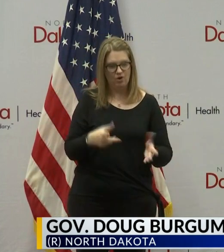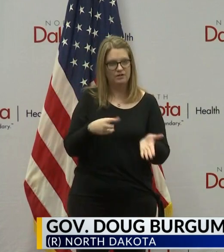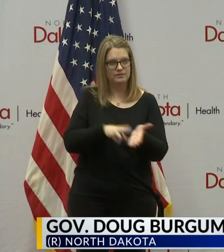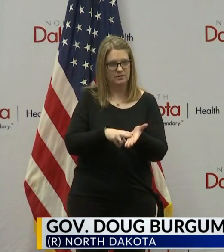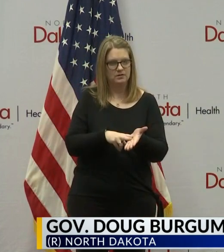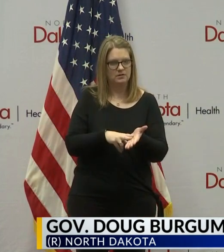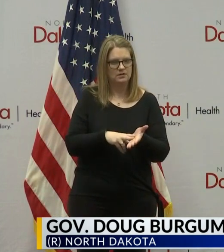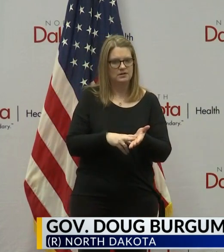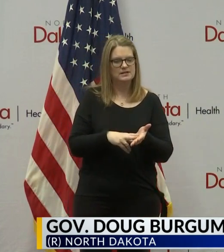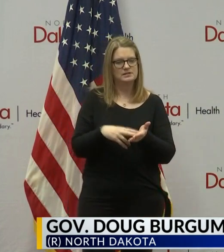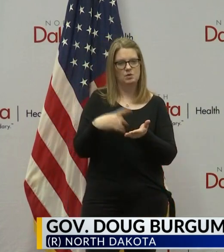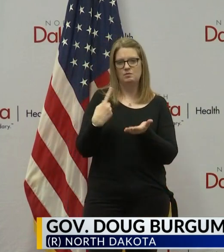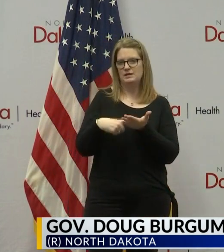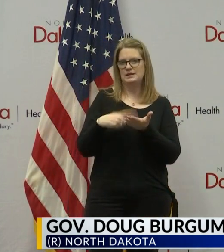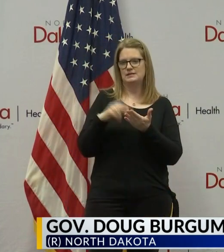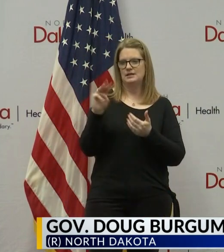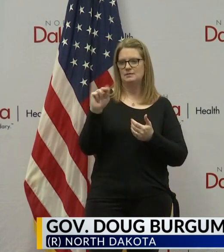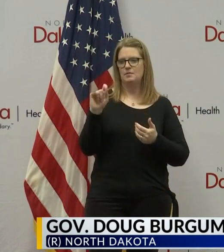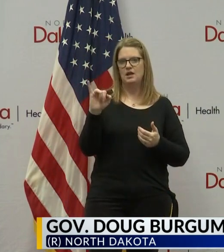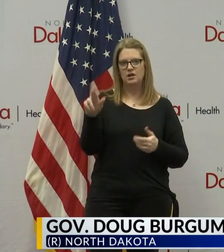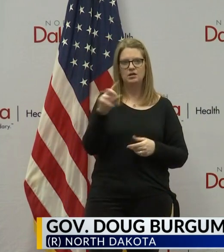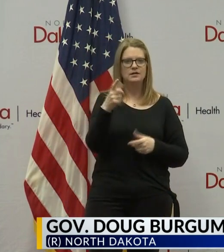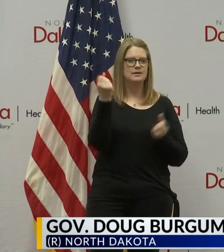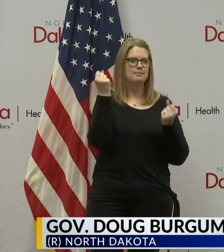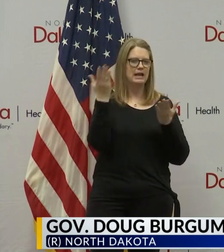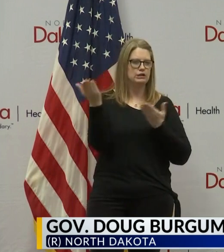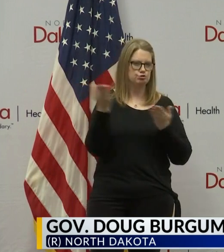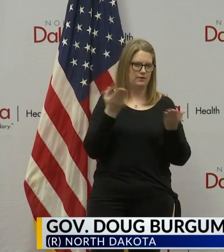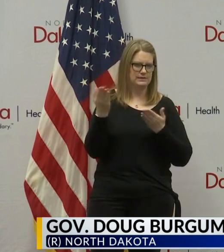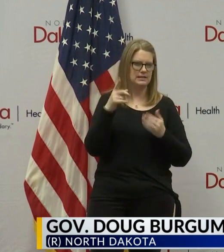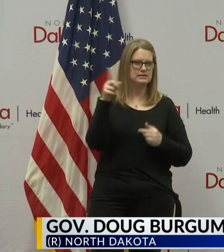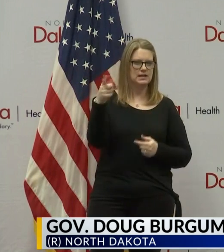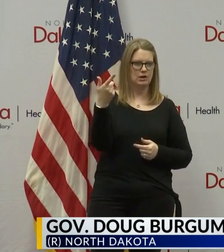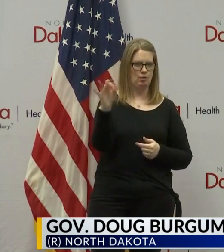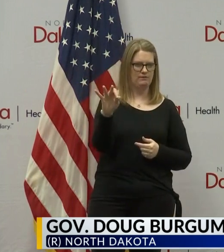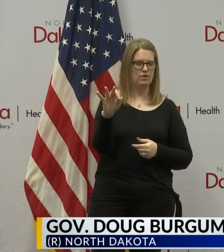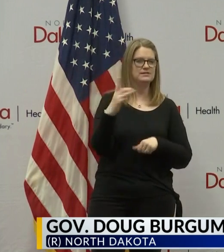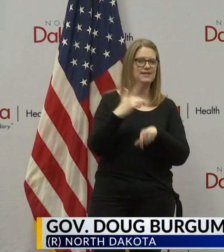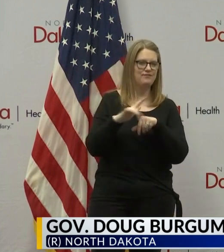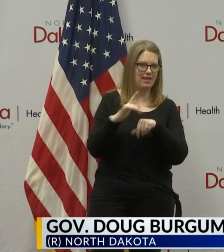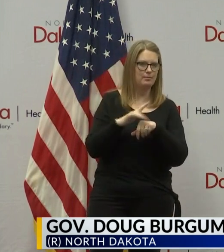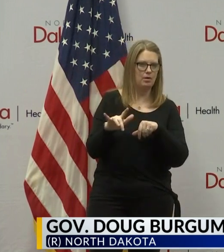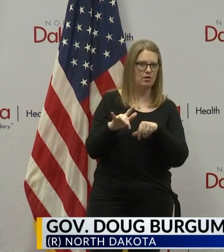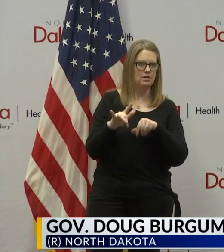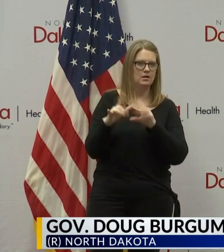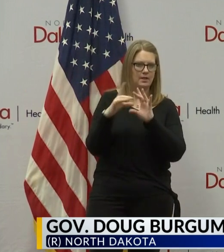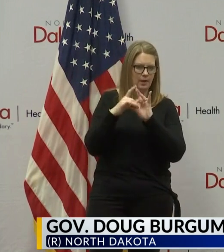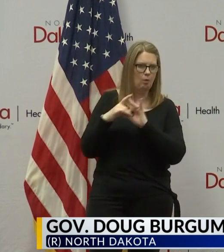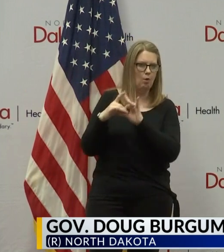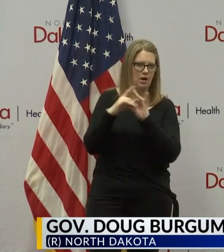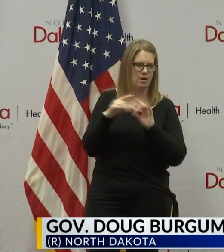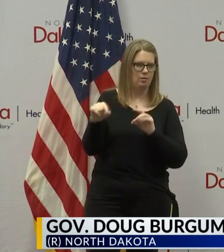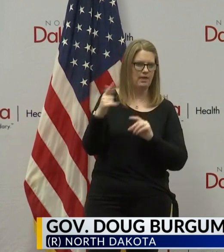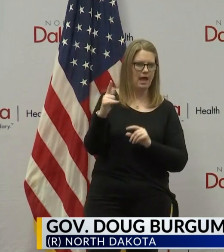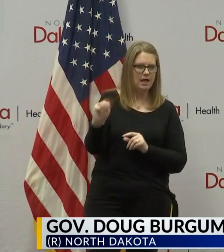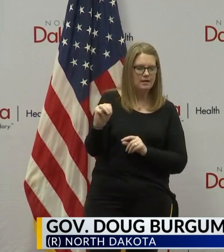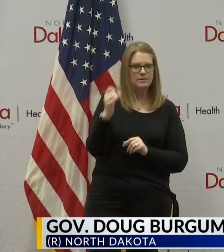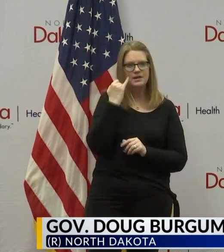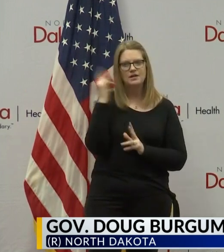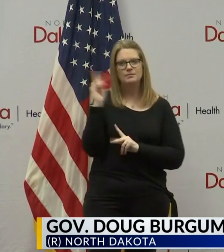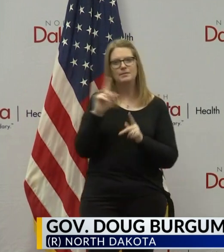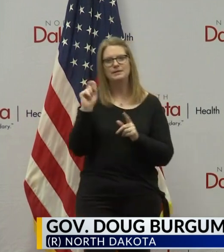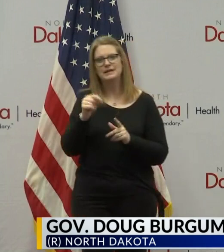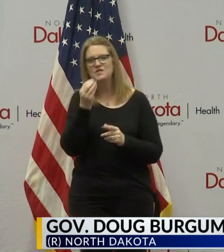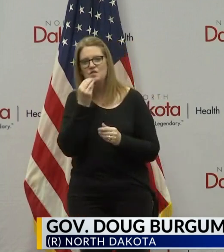with the mayor, but there's a number of services in Grand Forks that are available that they're going to coordinate with LM. If people need to have